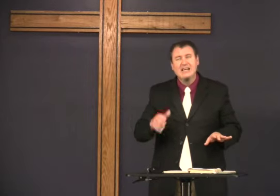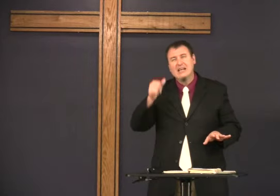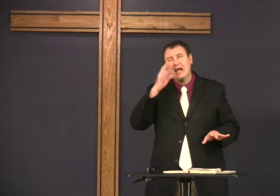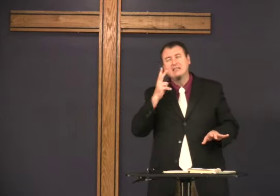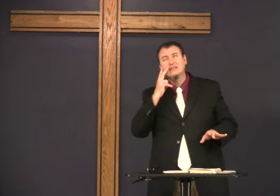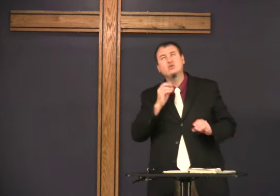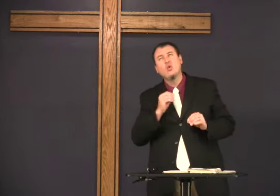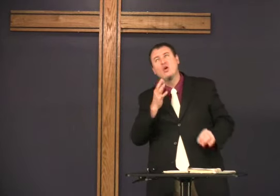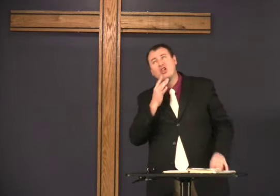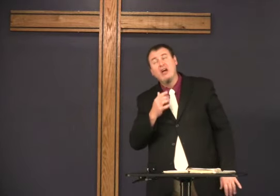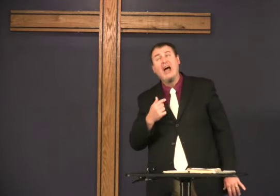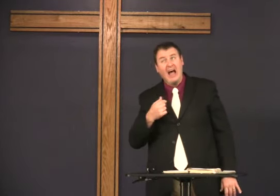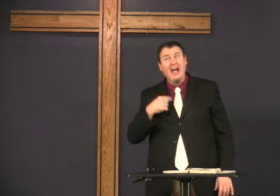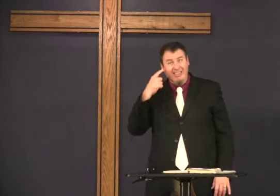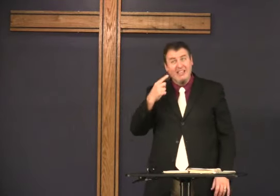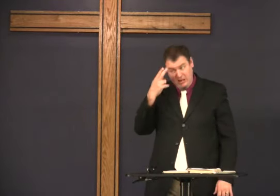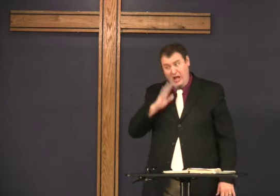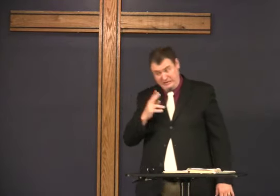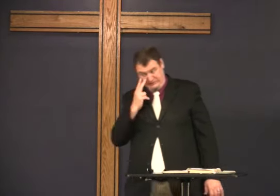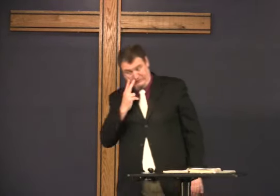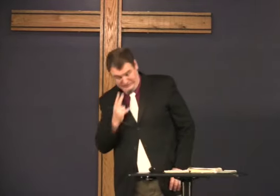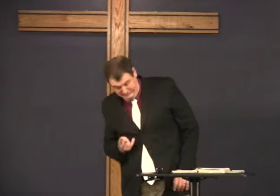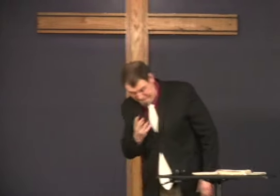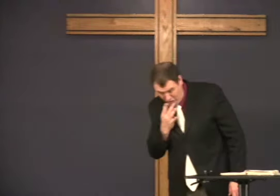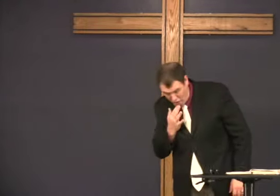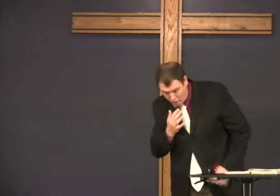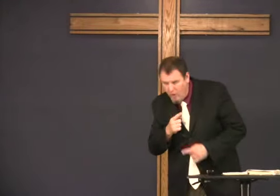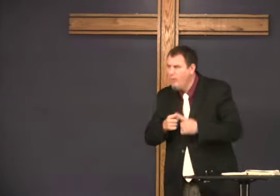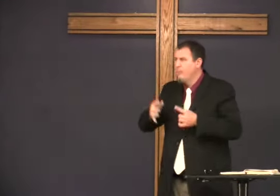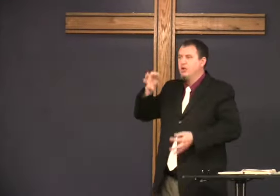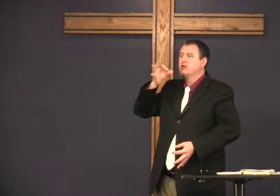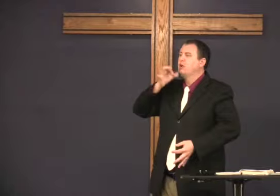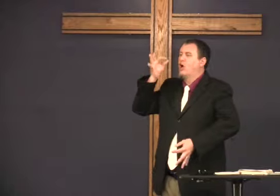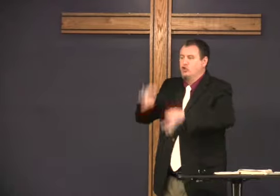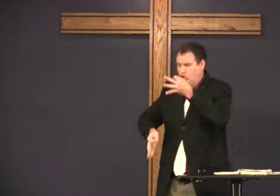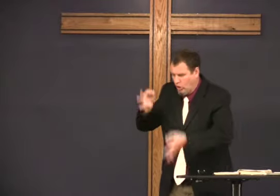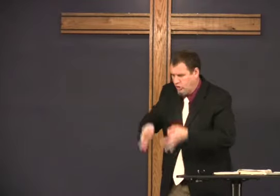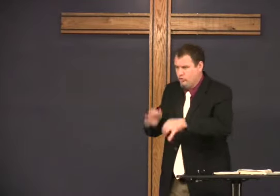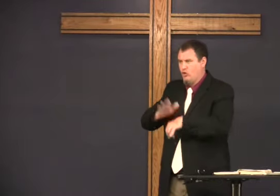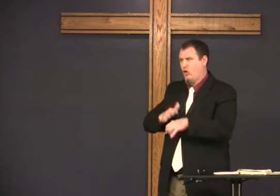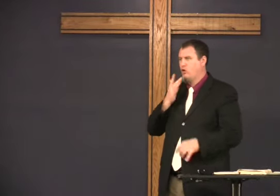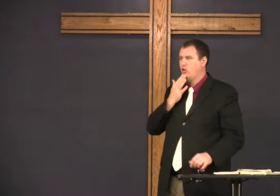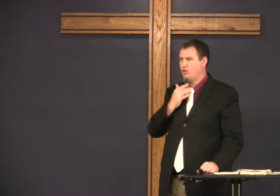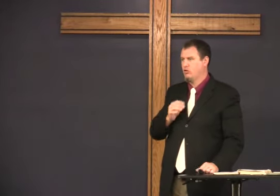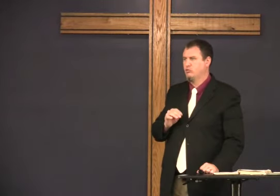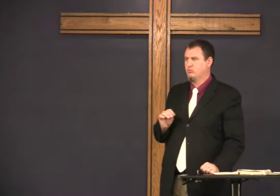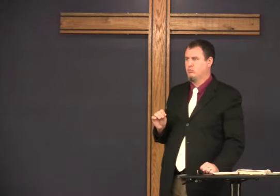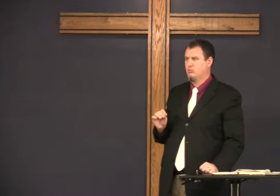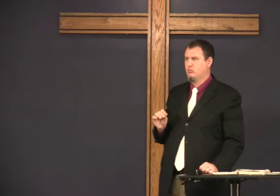They're Can God see color? I think God sees color, but I hope he doesn't judge on color.